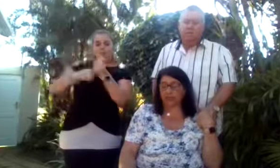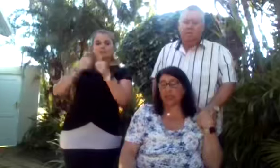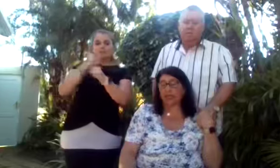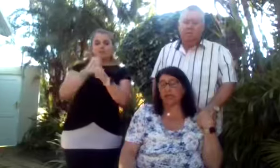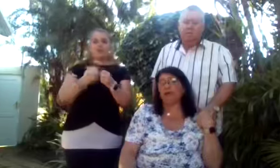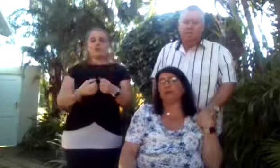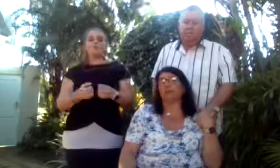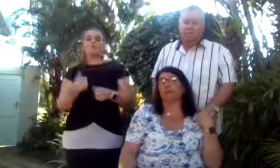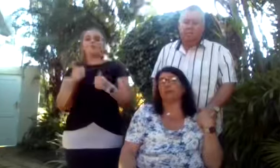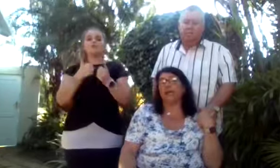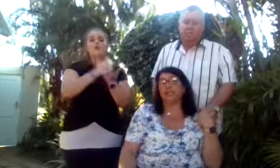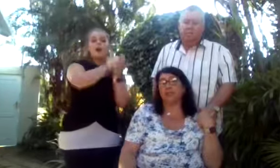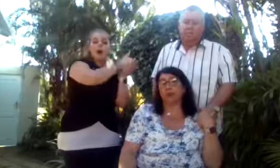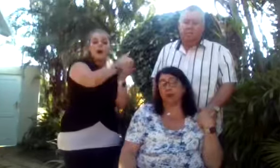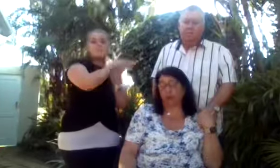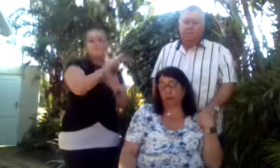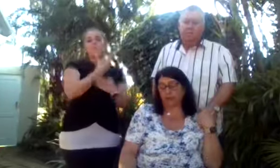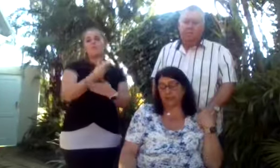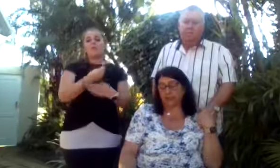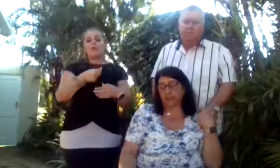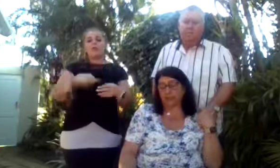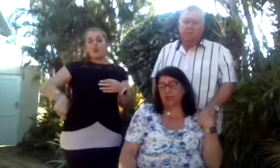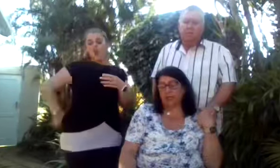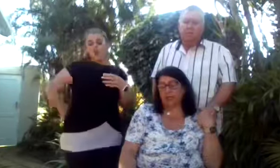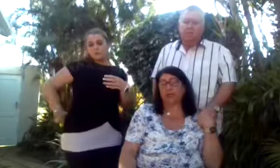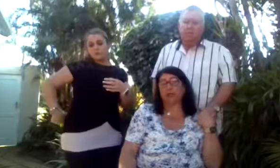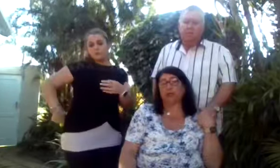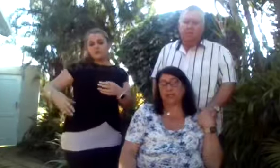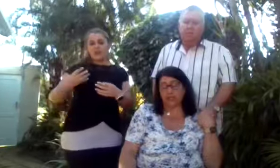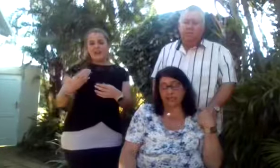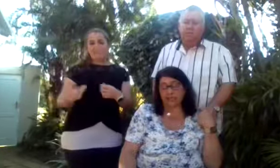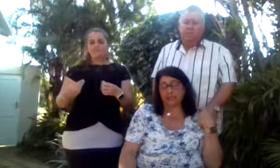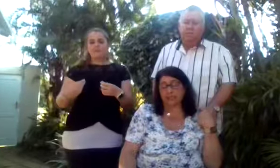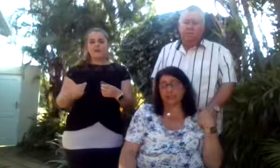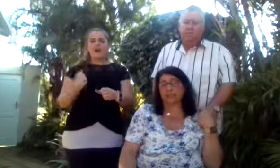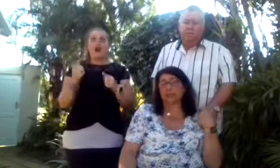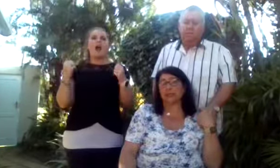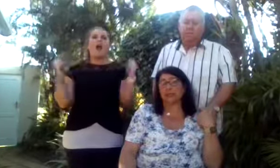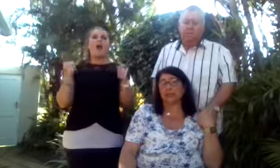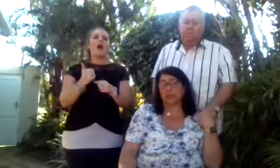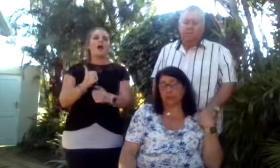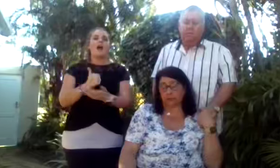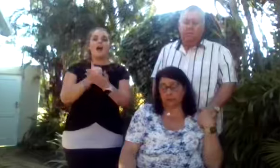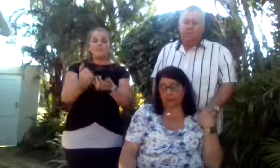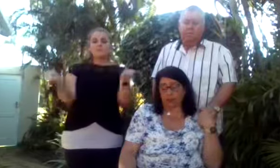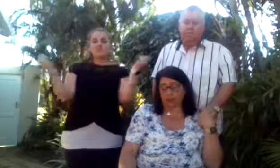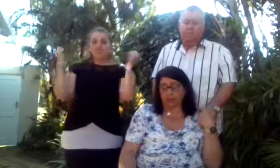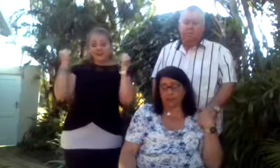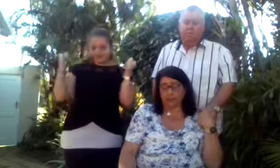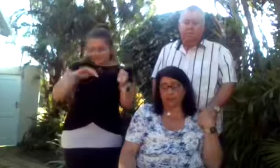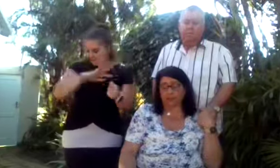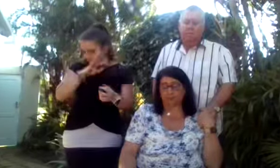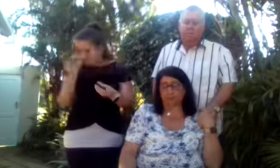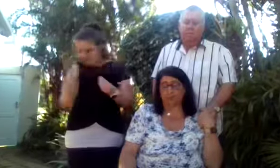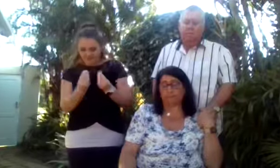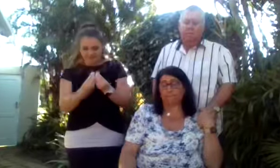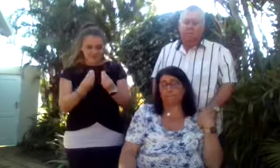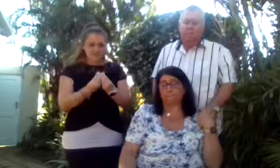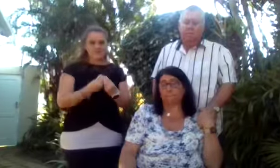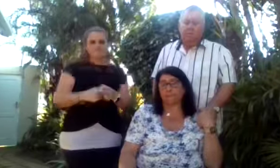and could take care of him as he recuperated, helping him with his exercises, and getting him up and about again.